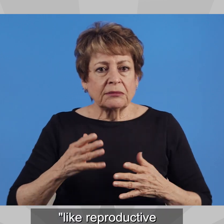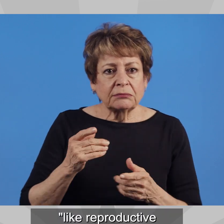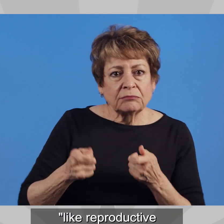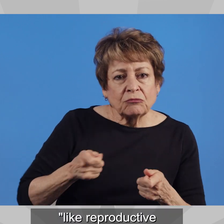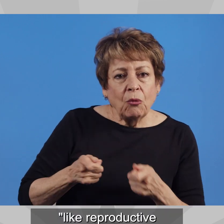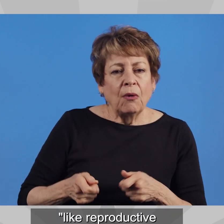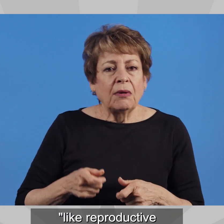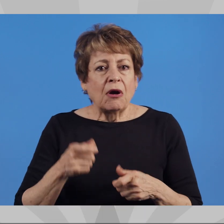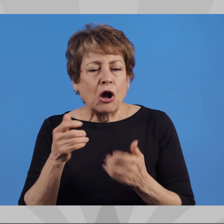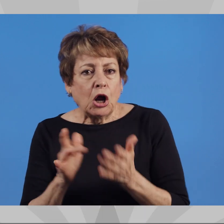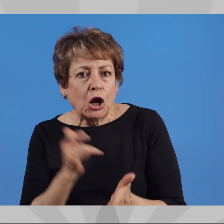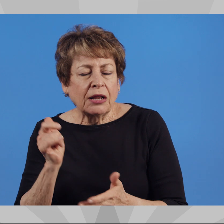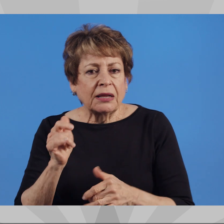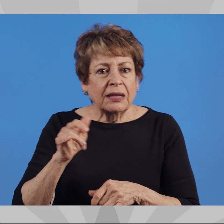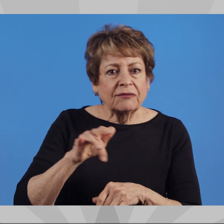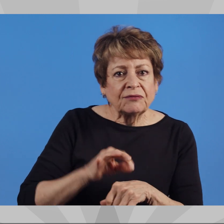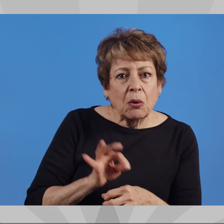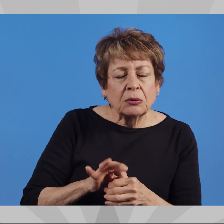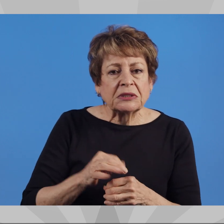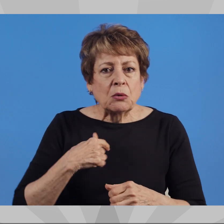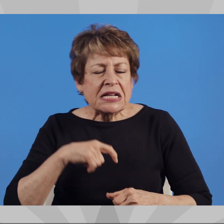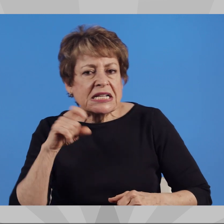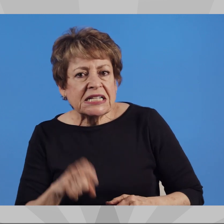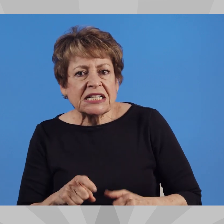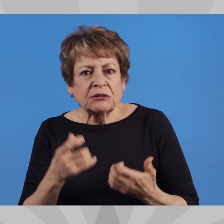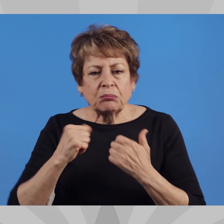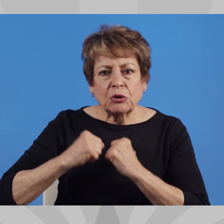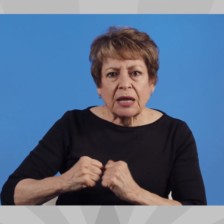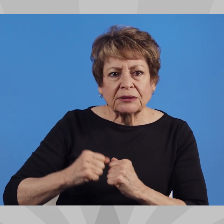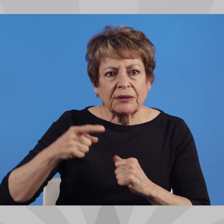early voting, and we need to protect them from attack.